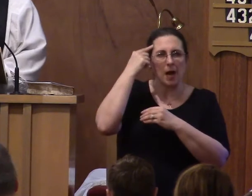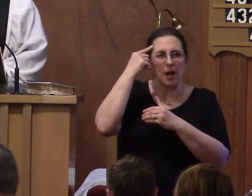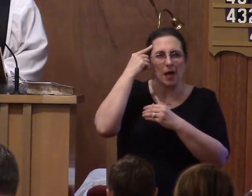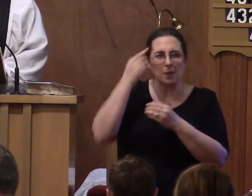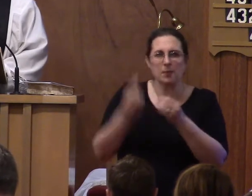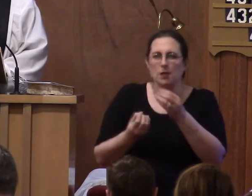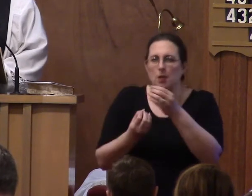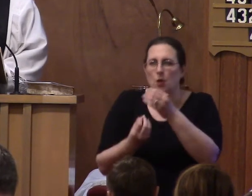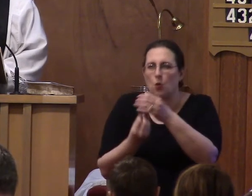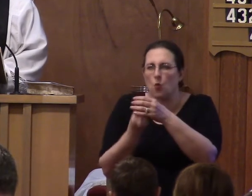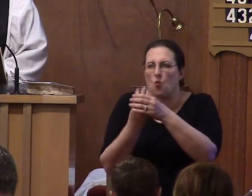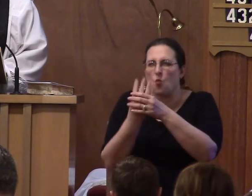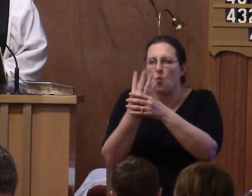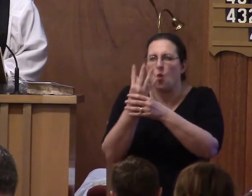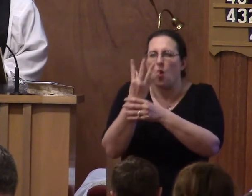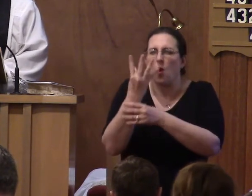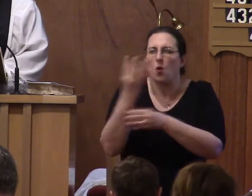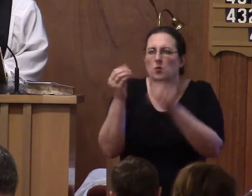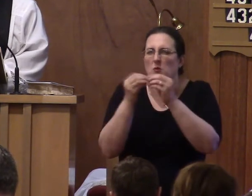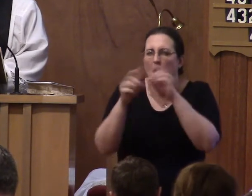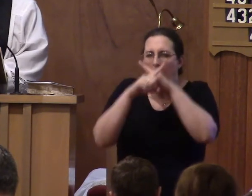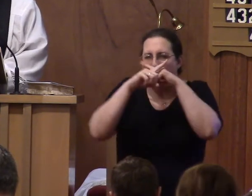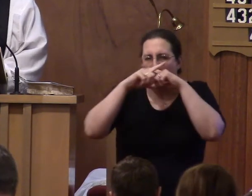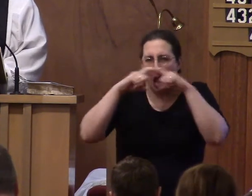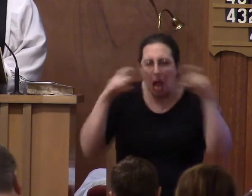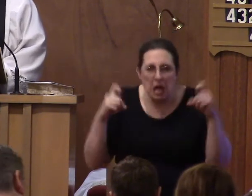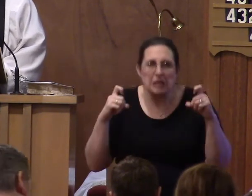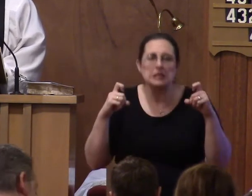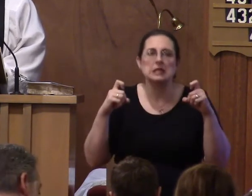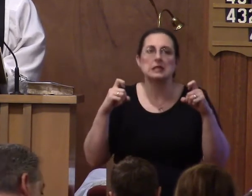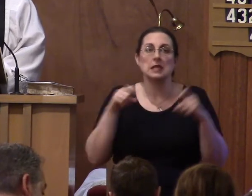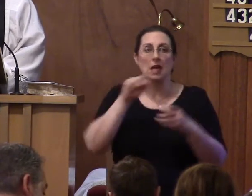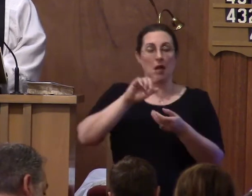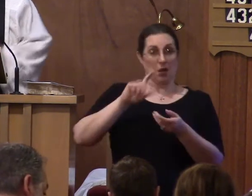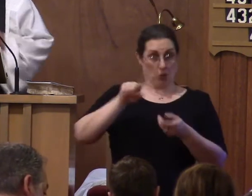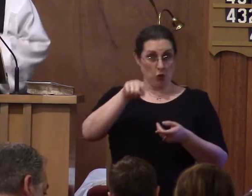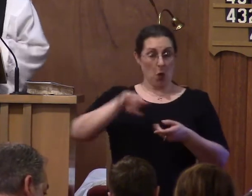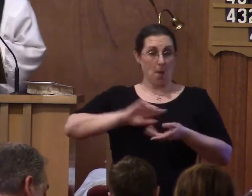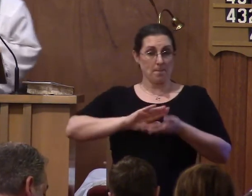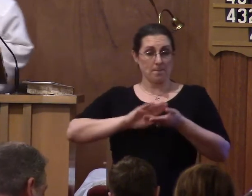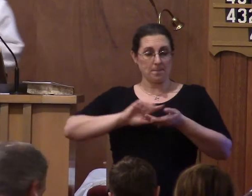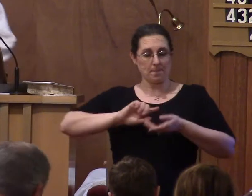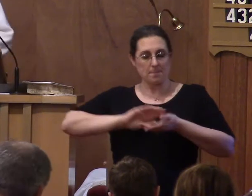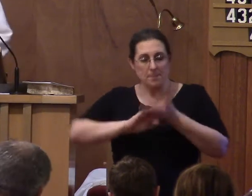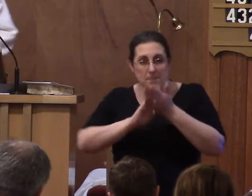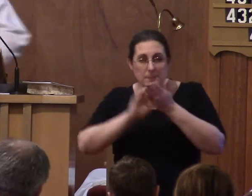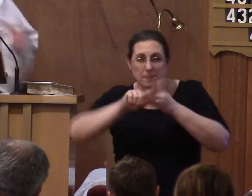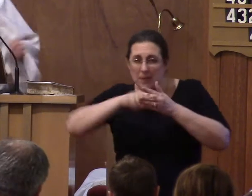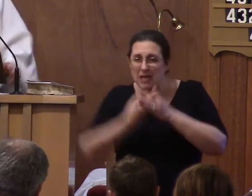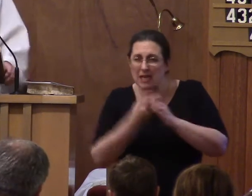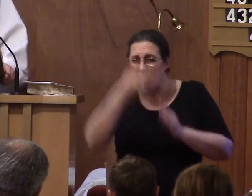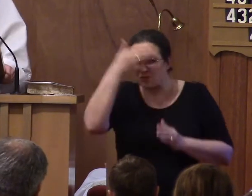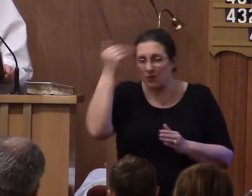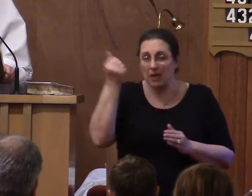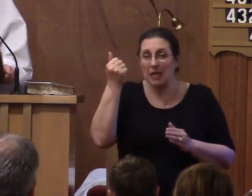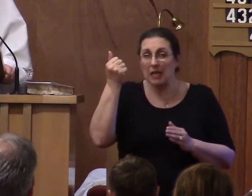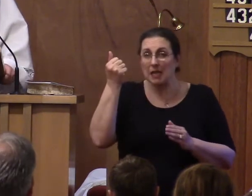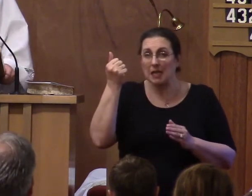day of your conscience. And when you begin to forget the feeling of despair, the world reminds you of just how